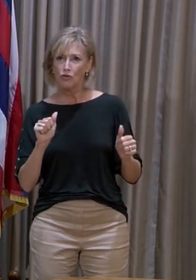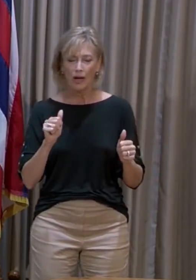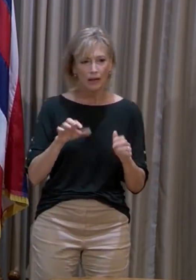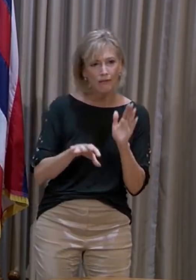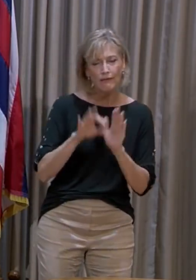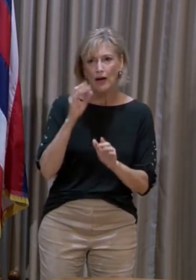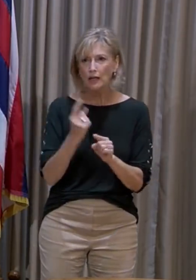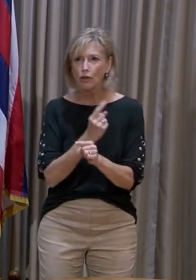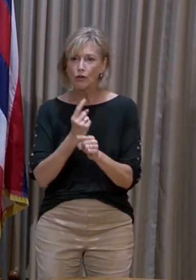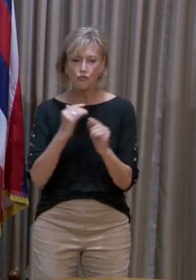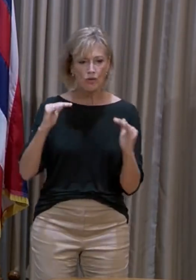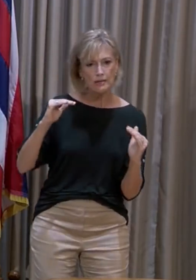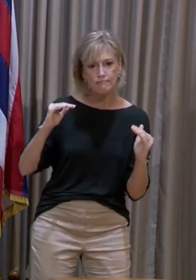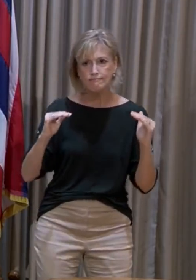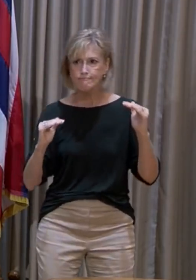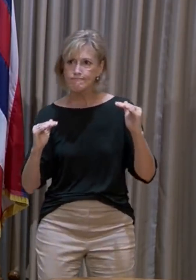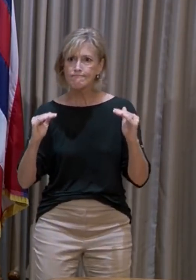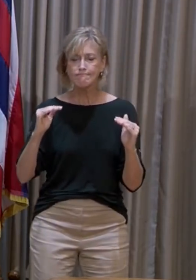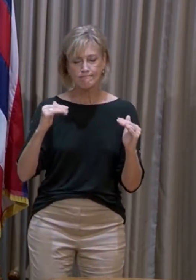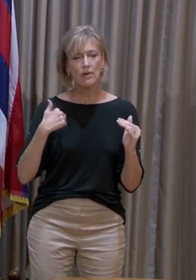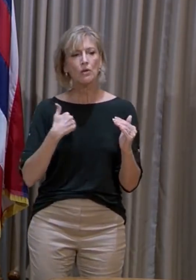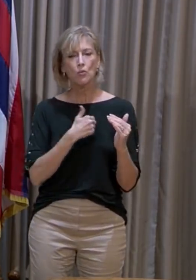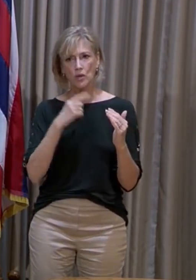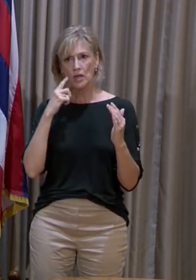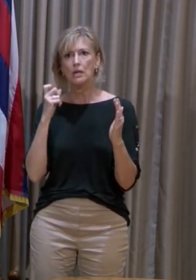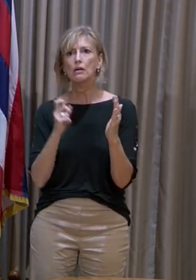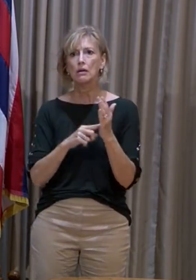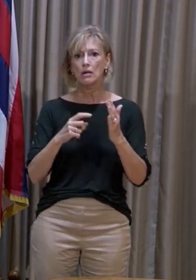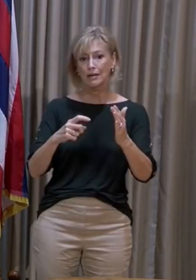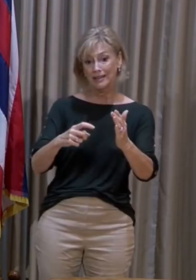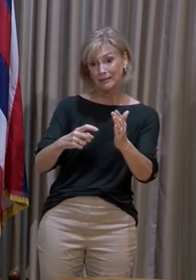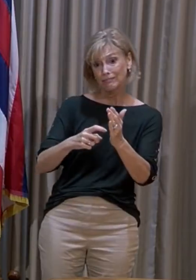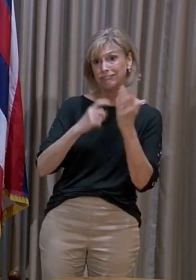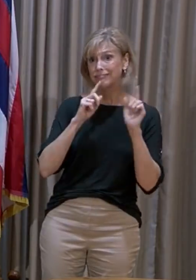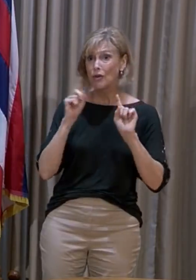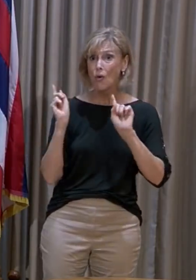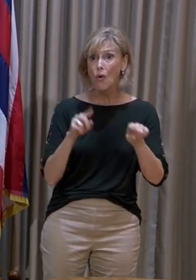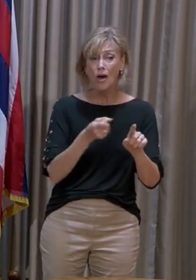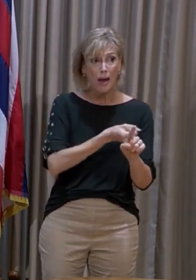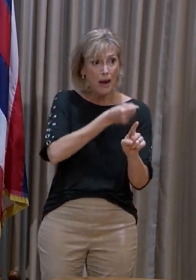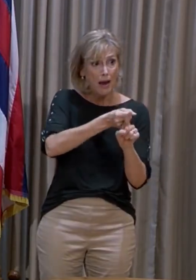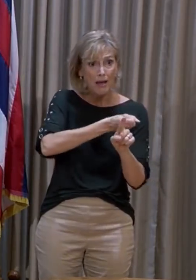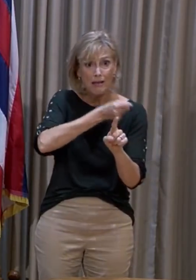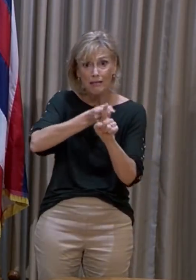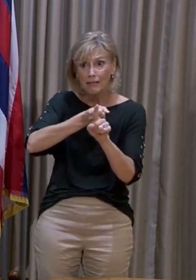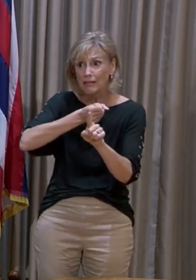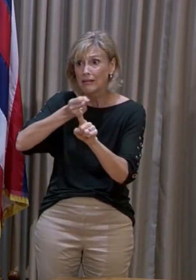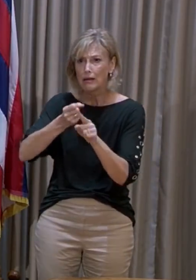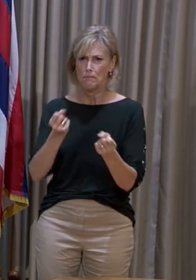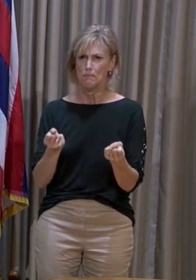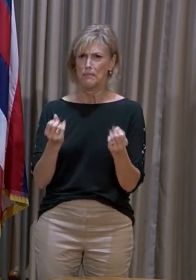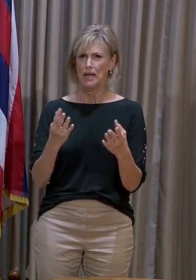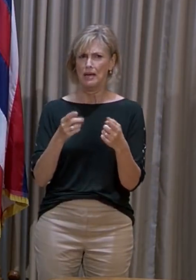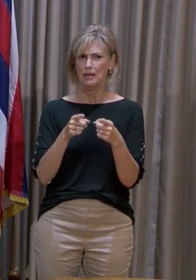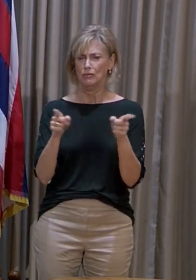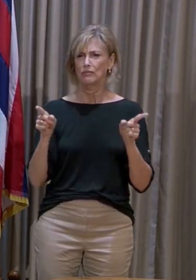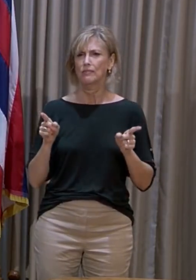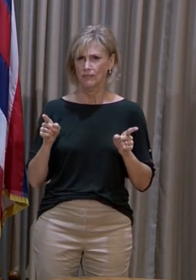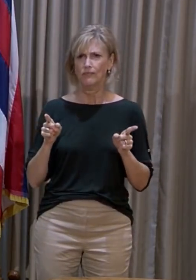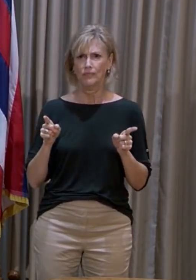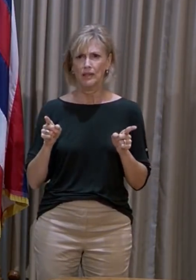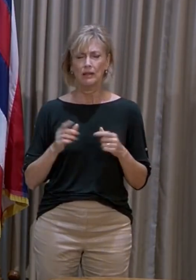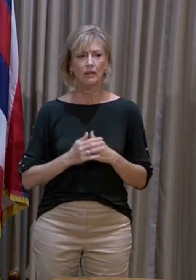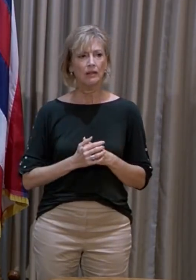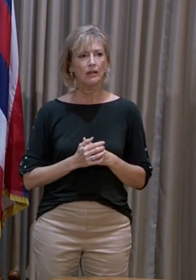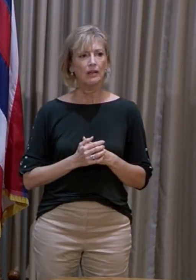the right balance. We do recognize that mandates impacts many in our community. And to